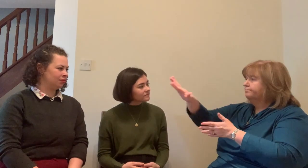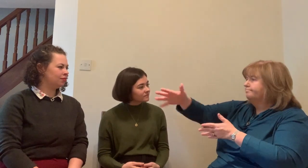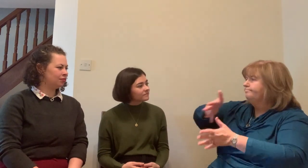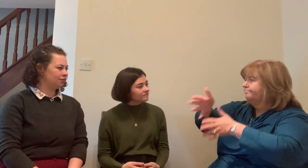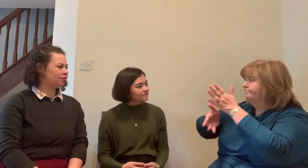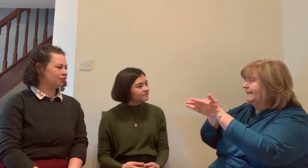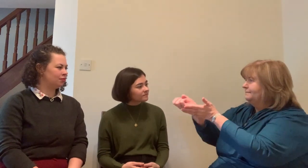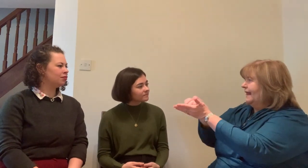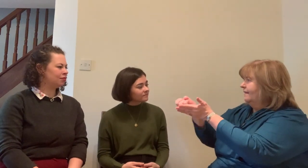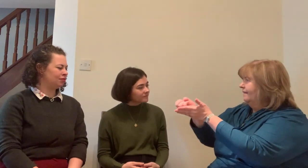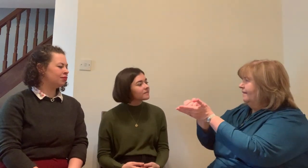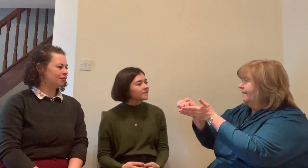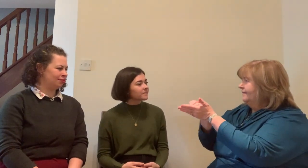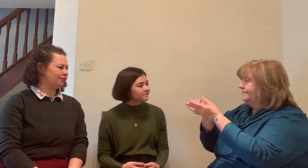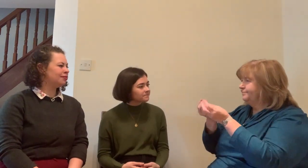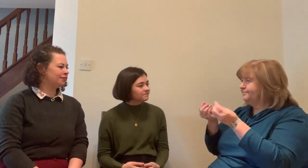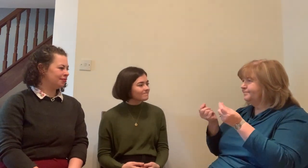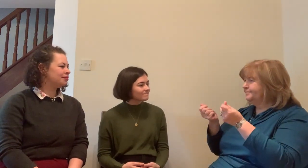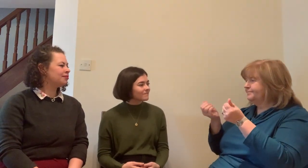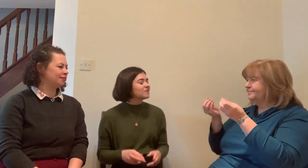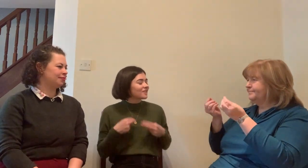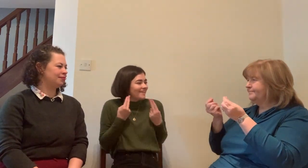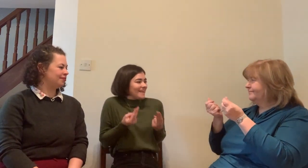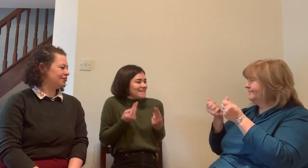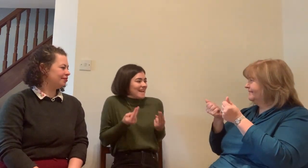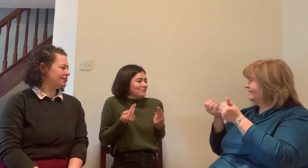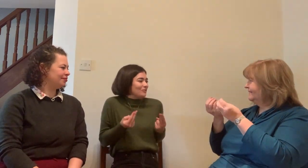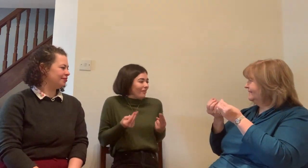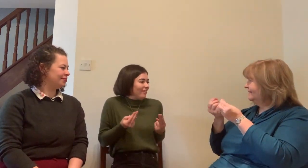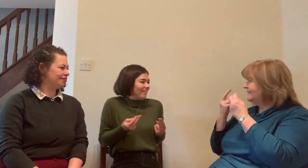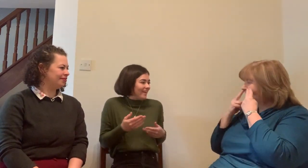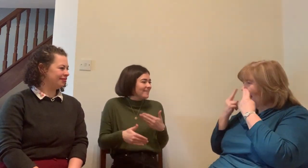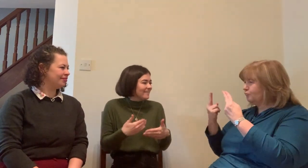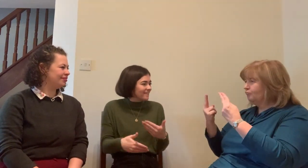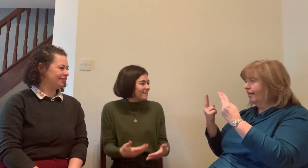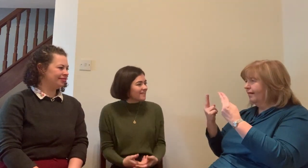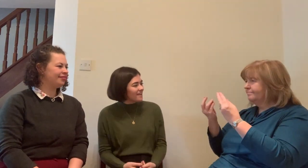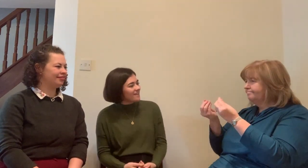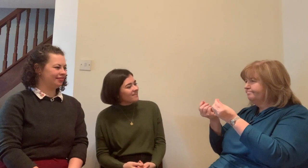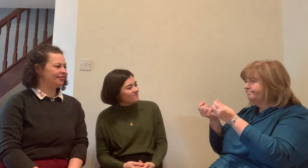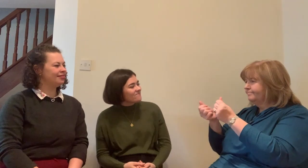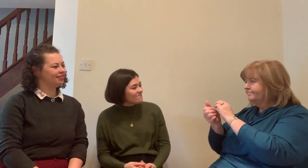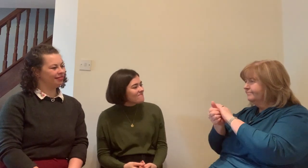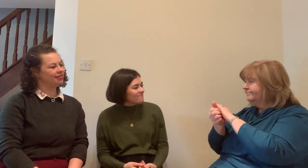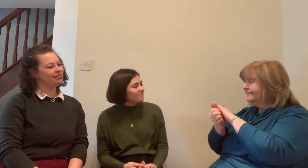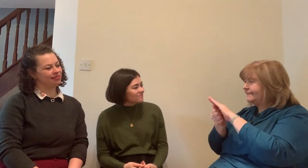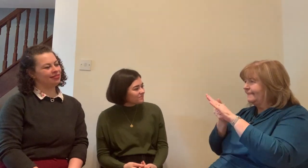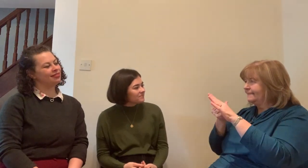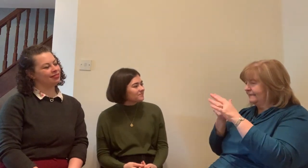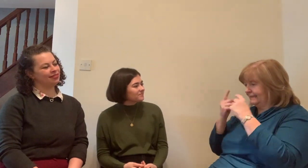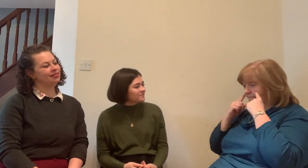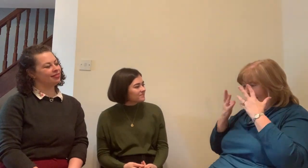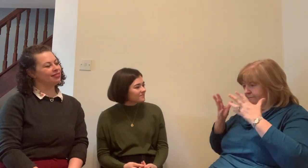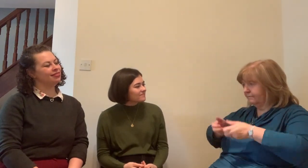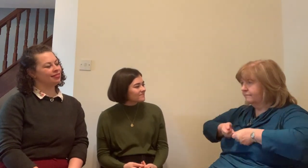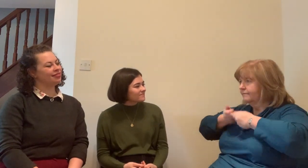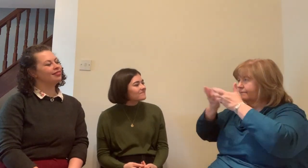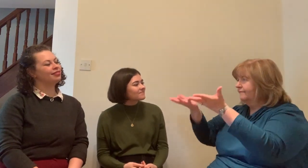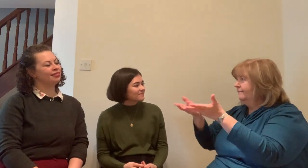You couldn't do the job without a hearing interpreter. That's really important to mention and again, then I would translate that information into international sign